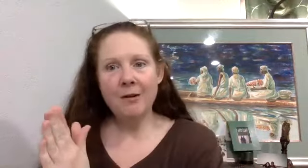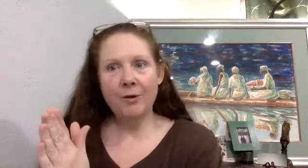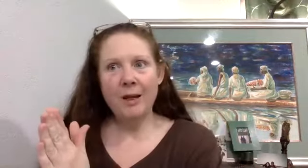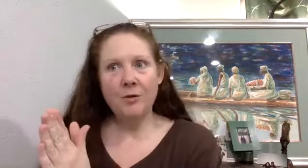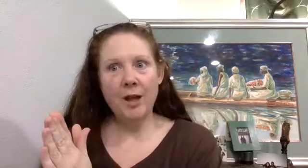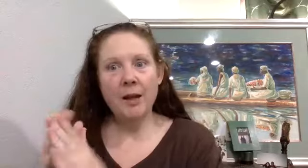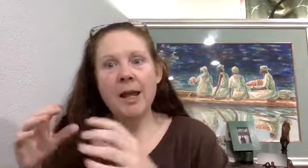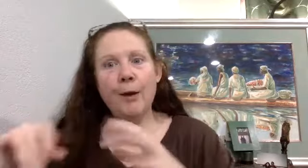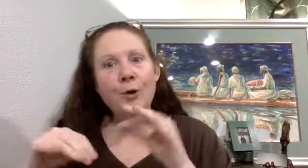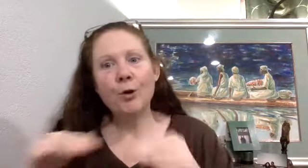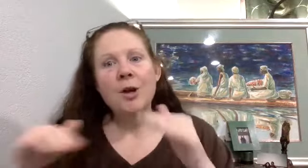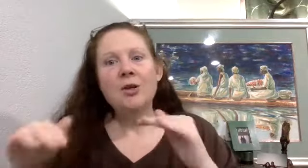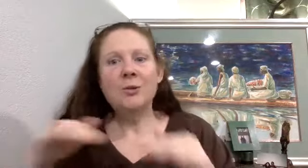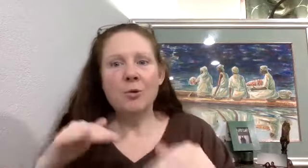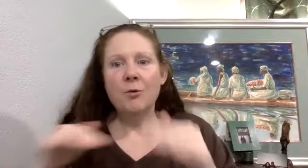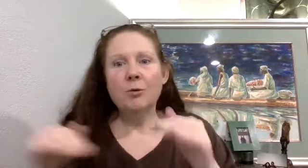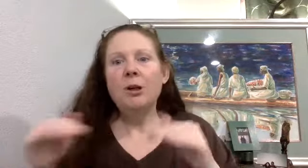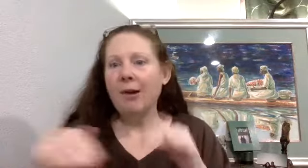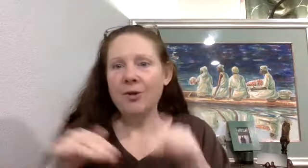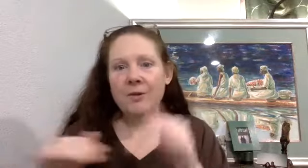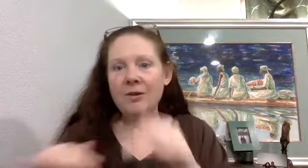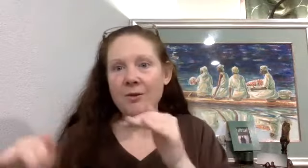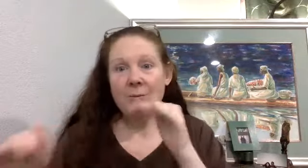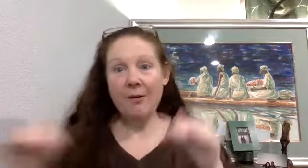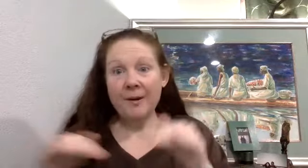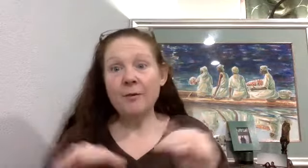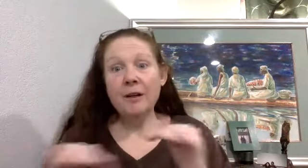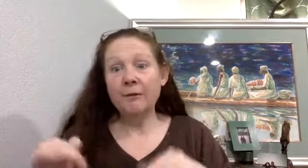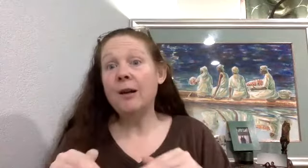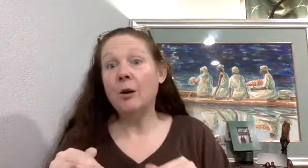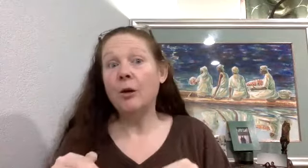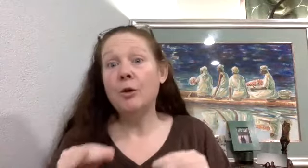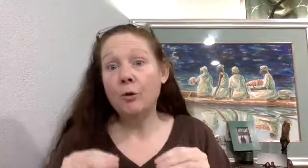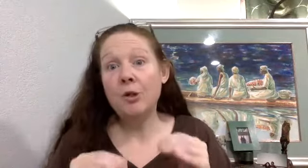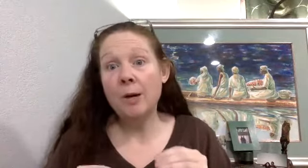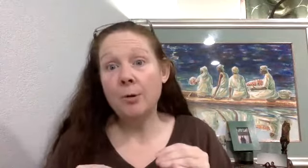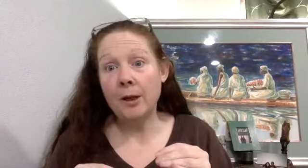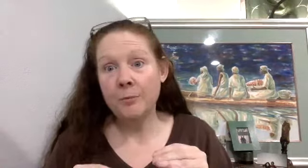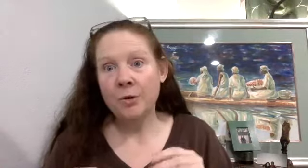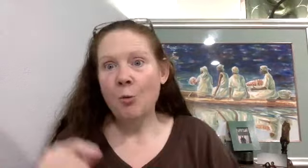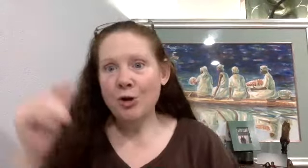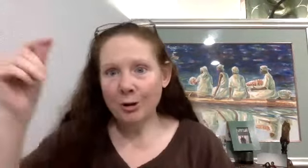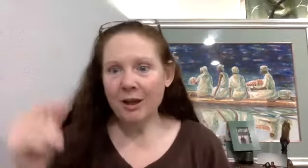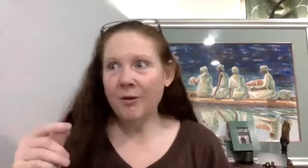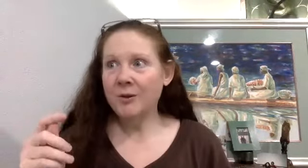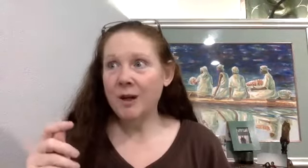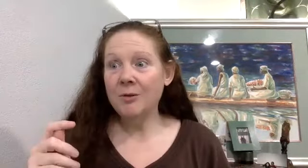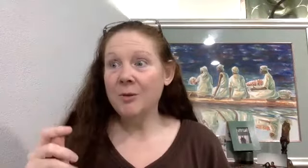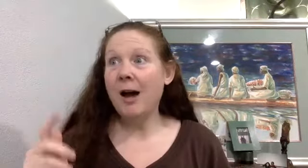from the internet. If you're just looking for the signals about fear, fear, fear, you're in jeopardy. When you're looking for the signals about,